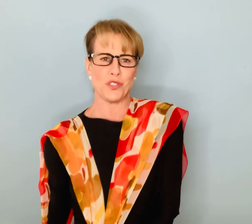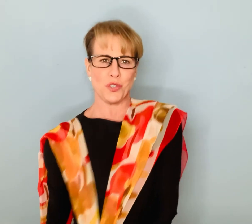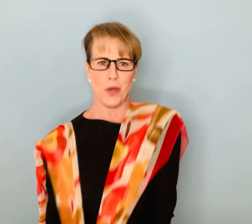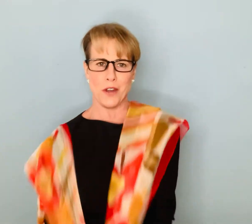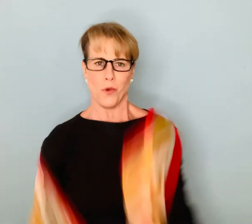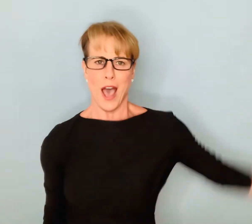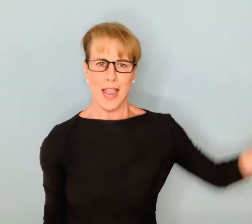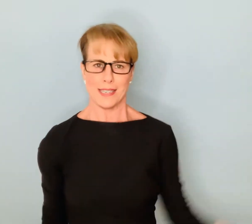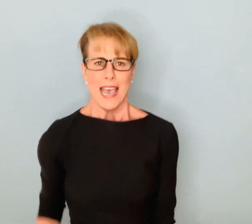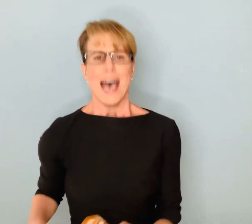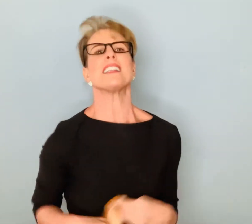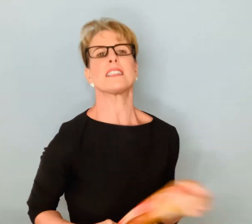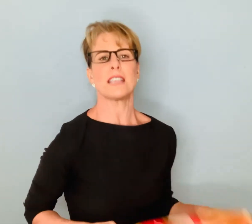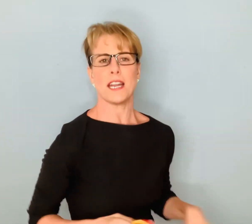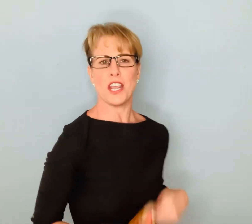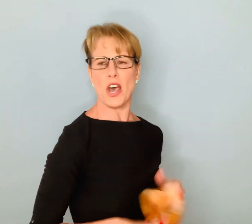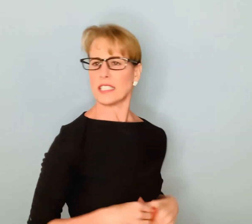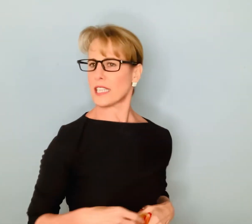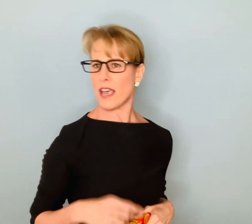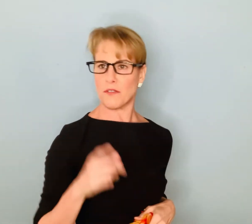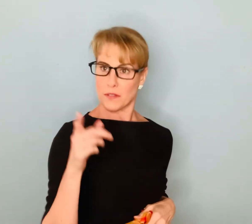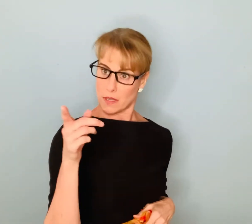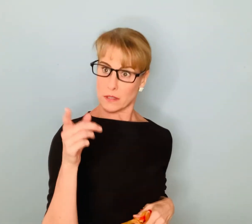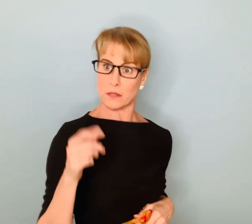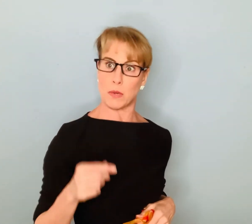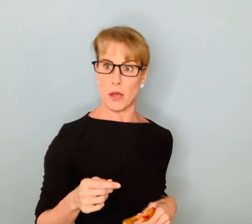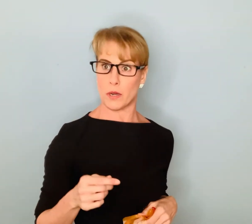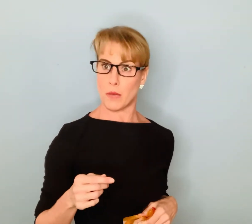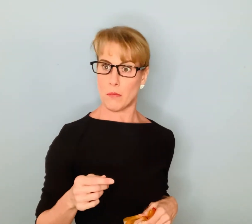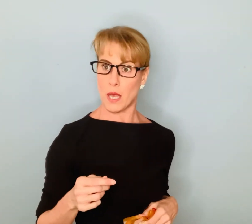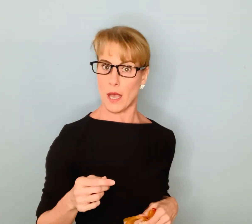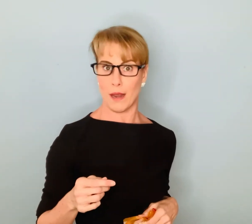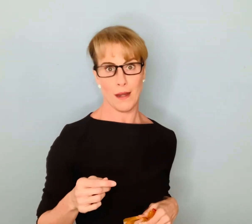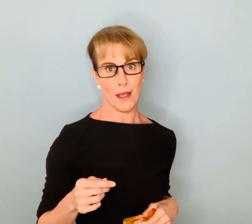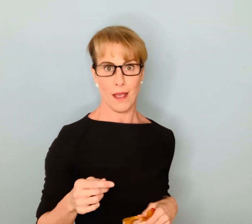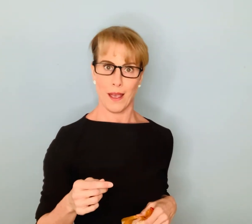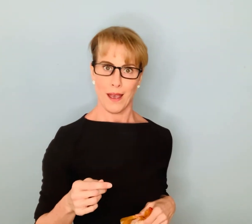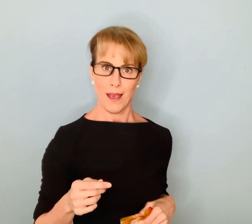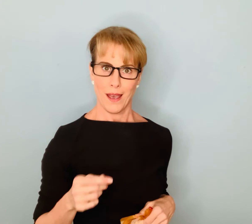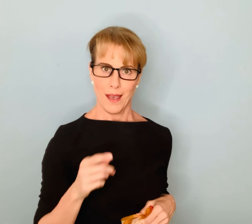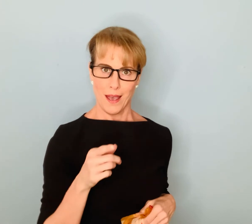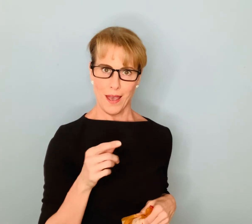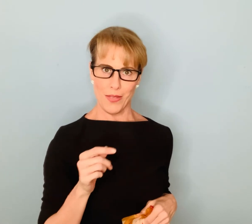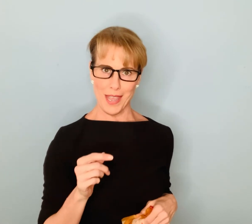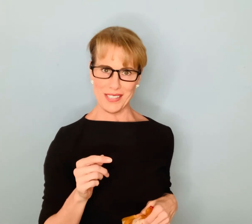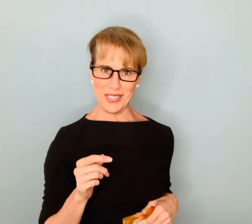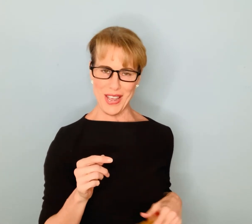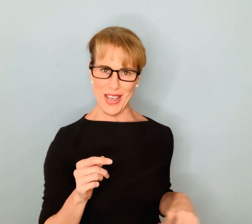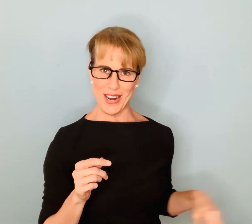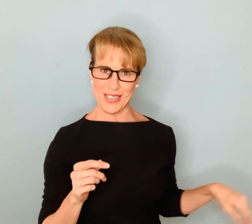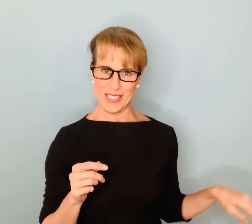to unwind, and you say to yourself, this is blowing my mind, that's us.